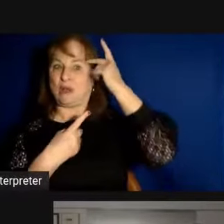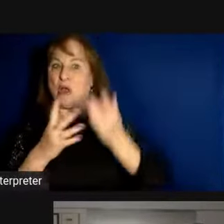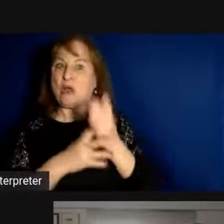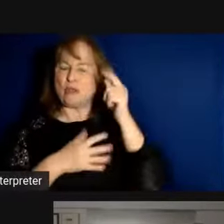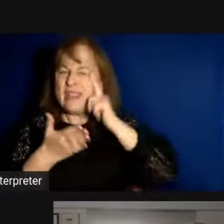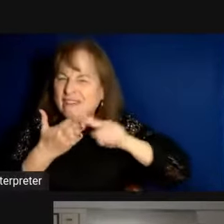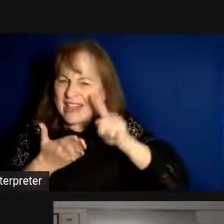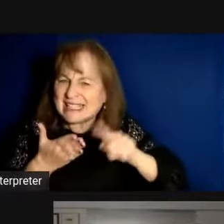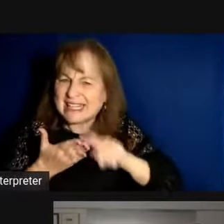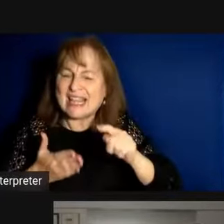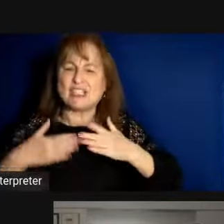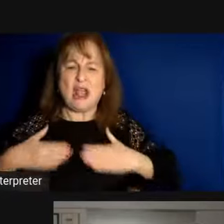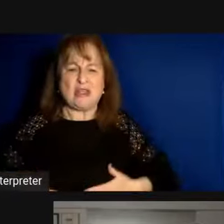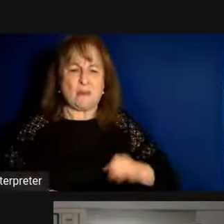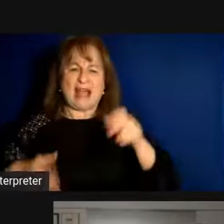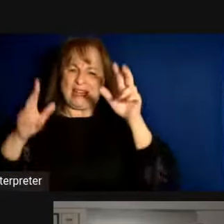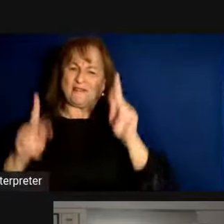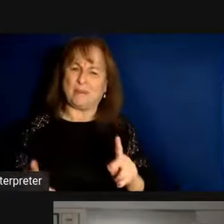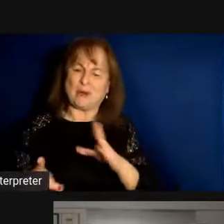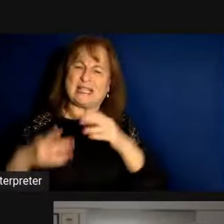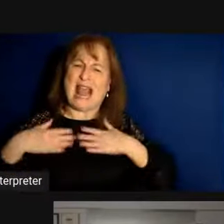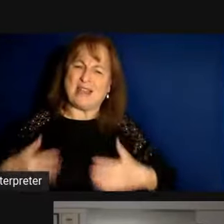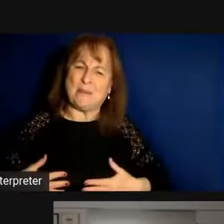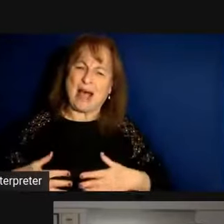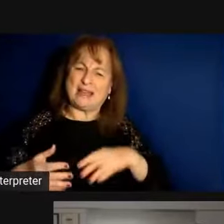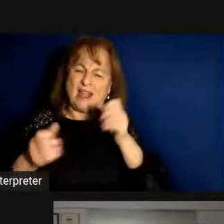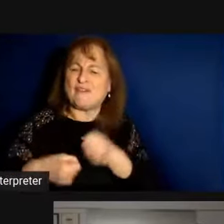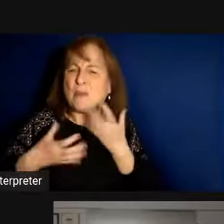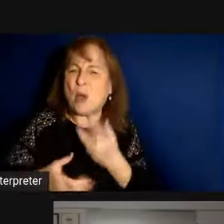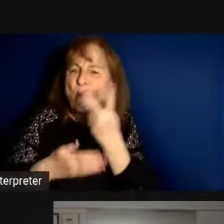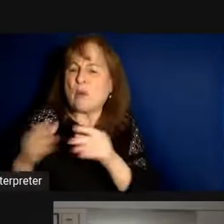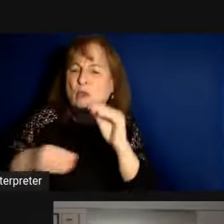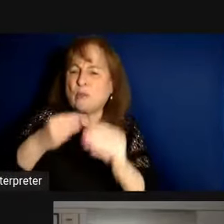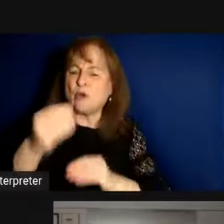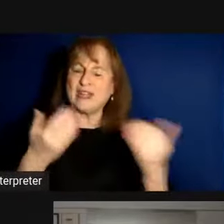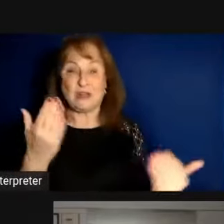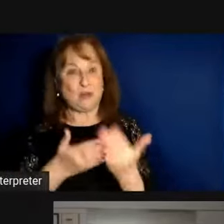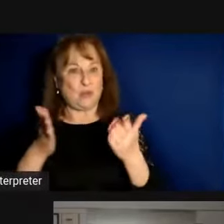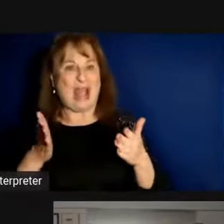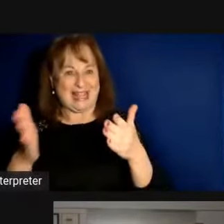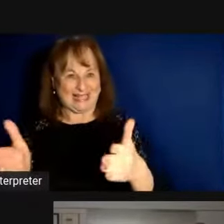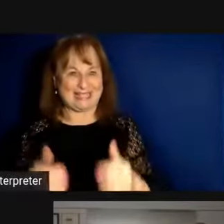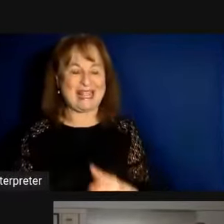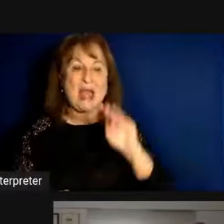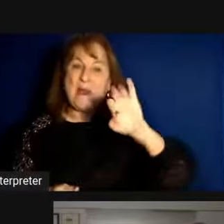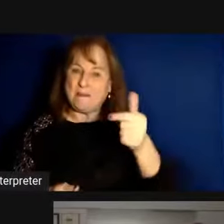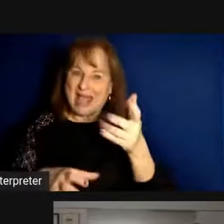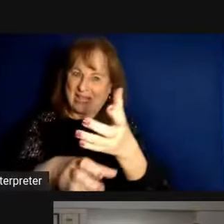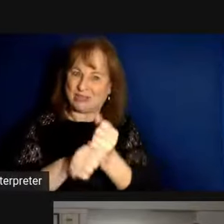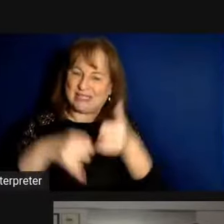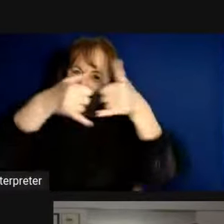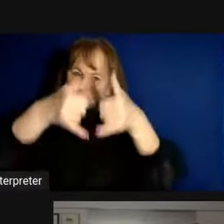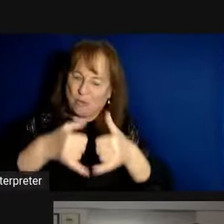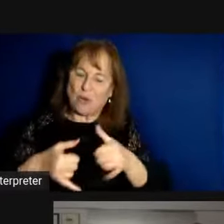investigation, the body of the person and the body of the poem both move in new ways. Meg has received awards